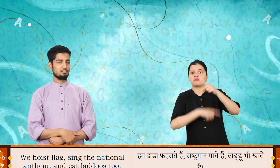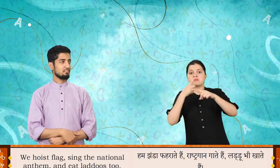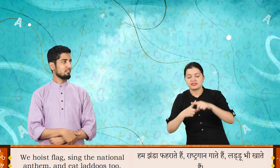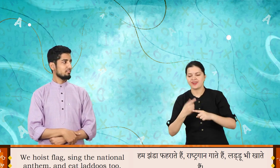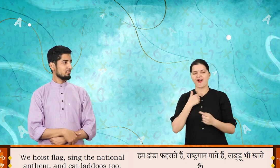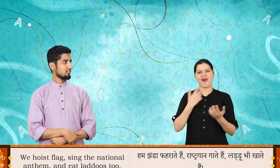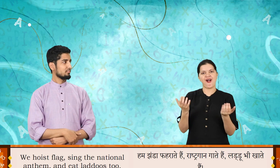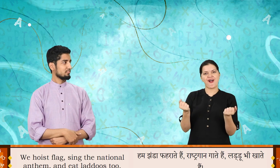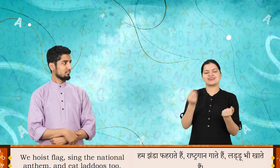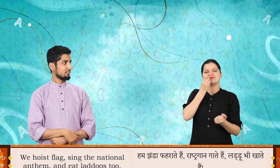Independence Day celebrated